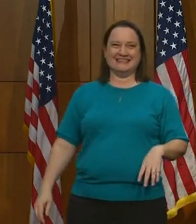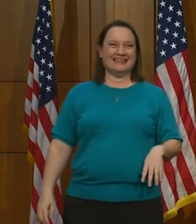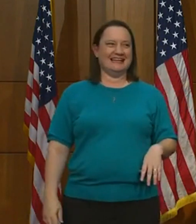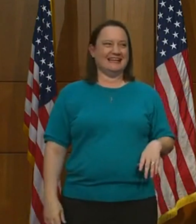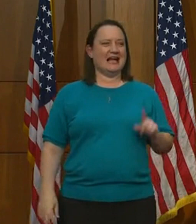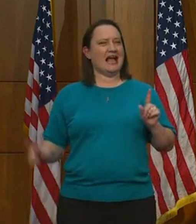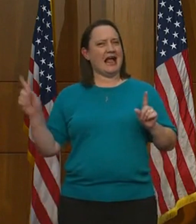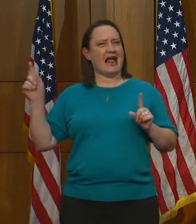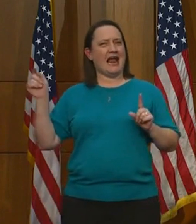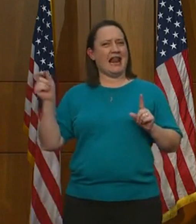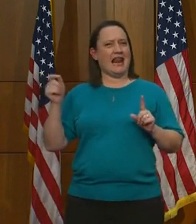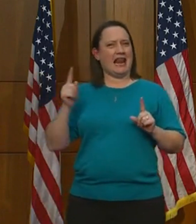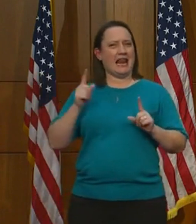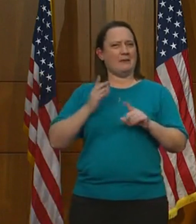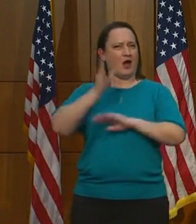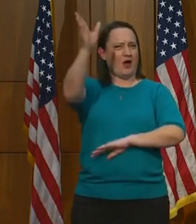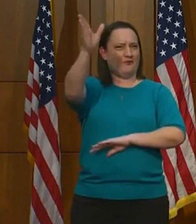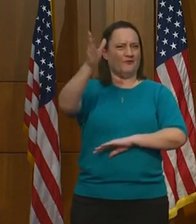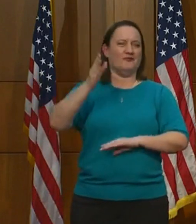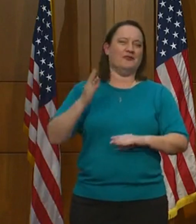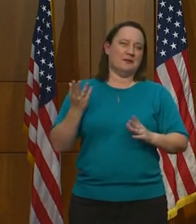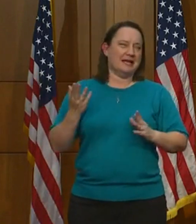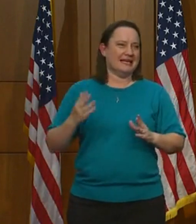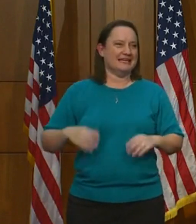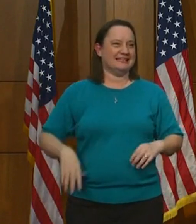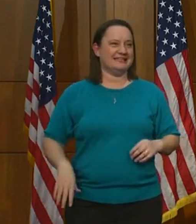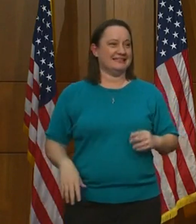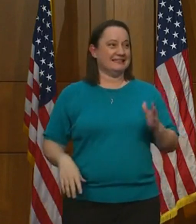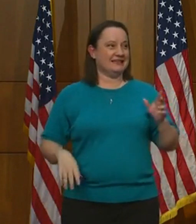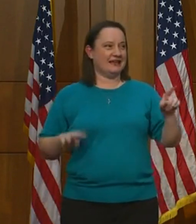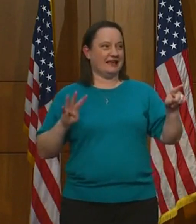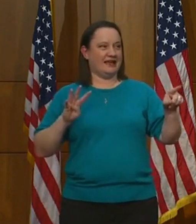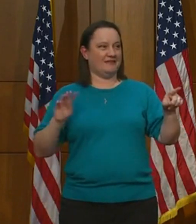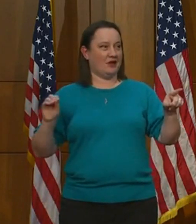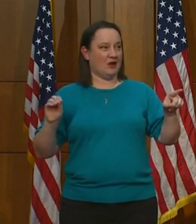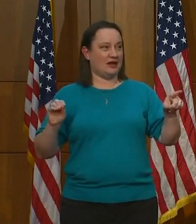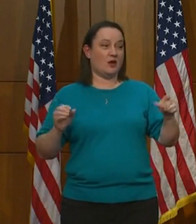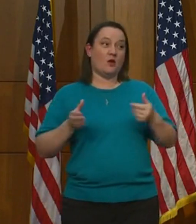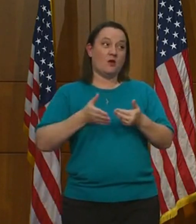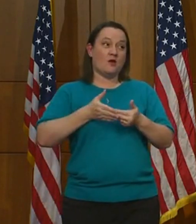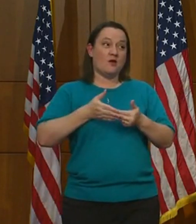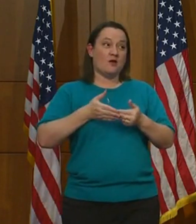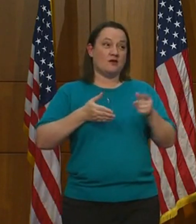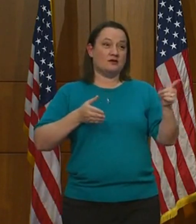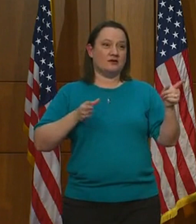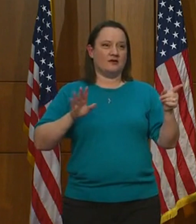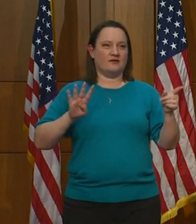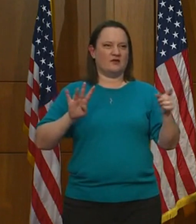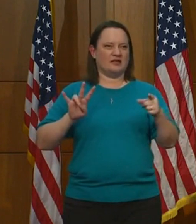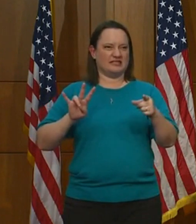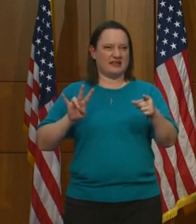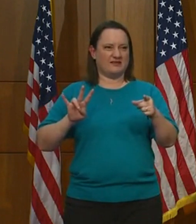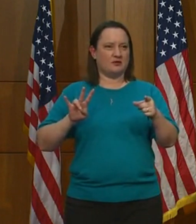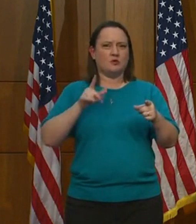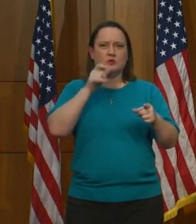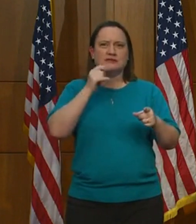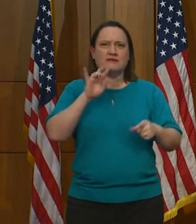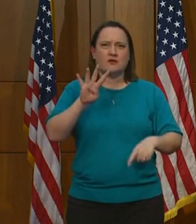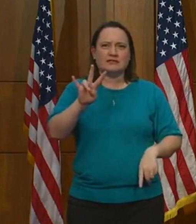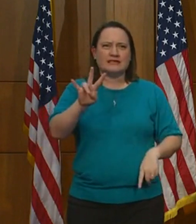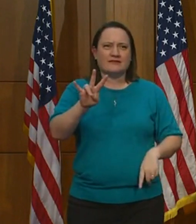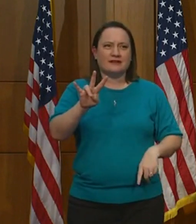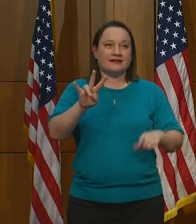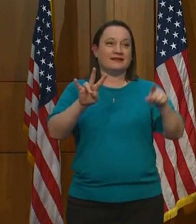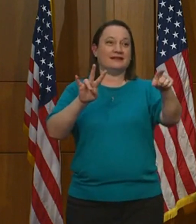You're a little bit off, but yes. 40. Close. 45. Who said 47?